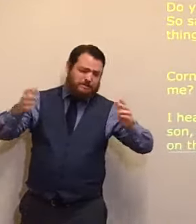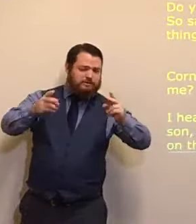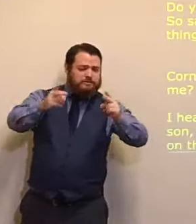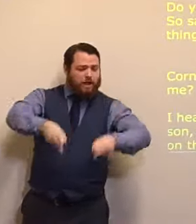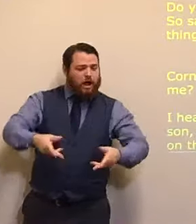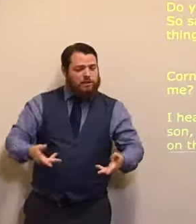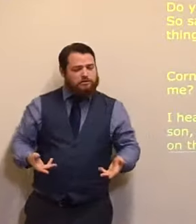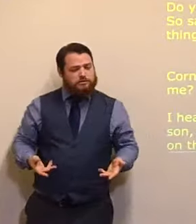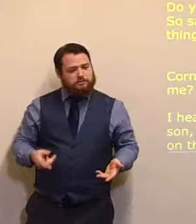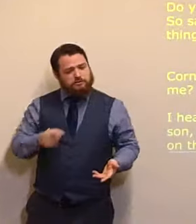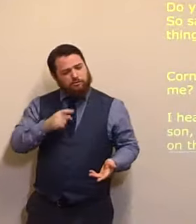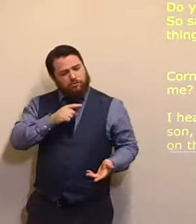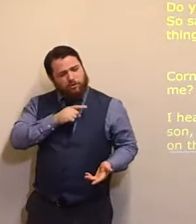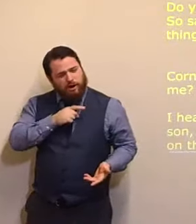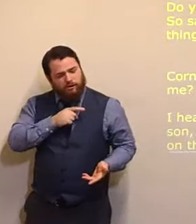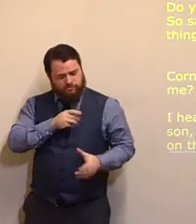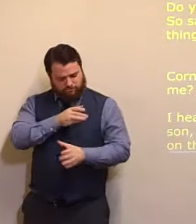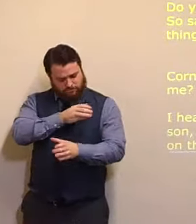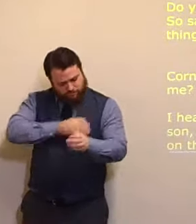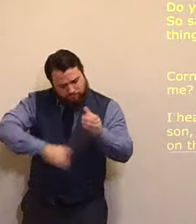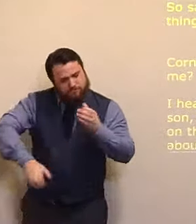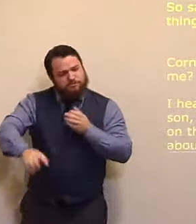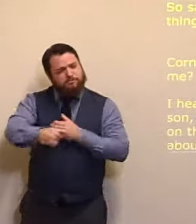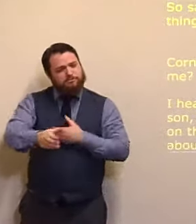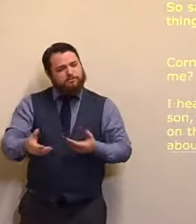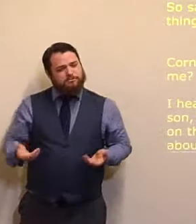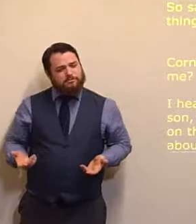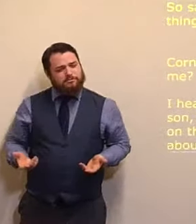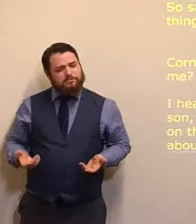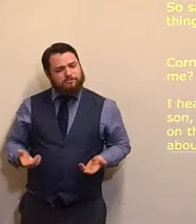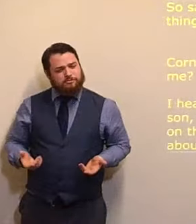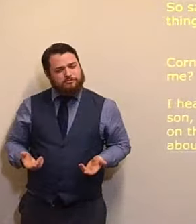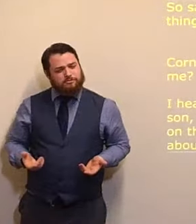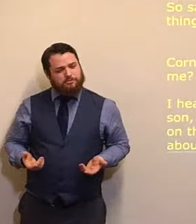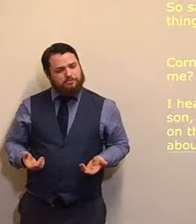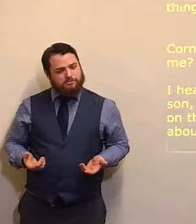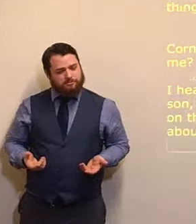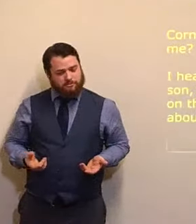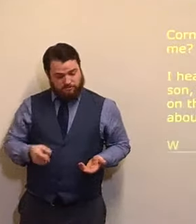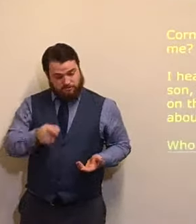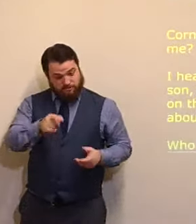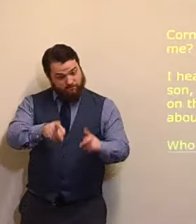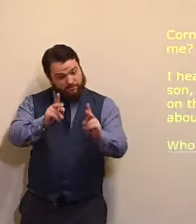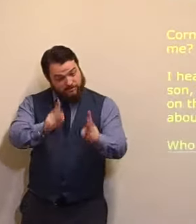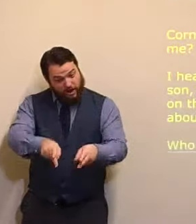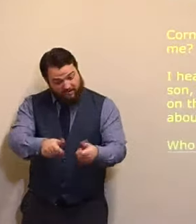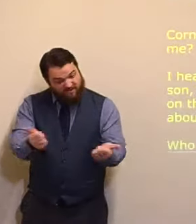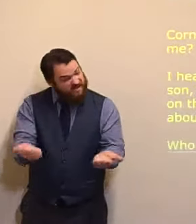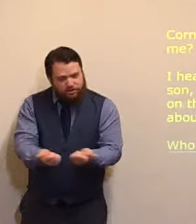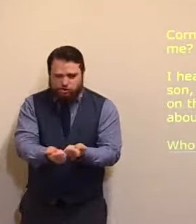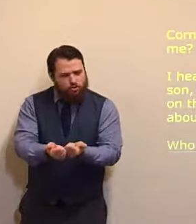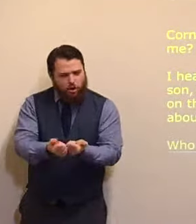What kind of Savior do we have? A living Savior. On the third day, he was risen from the dead.